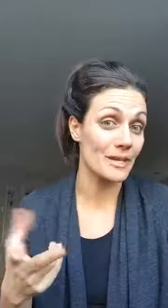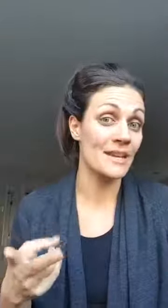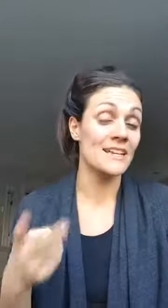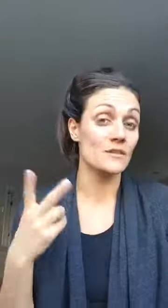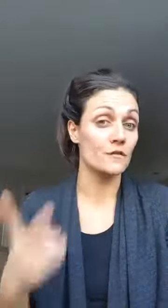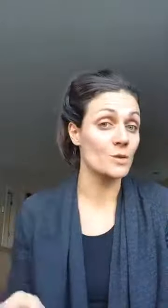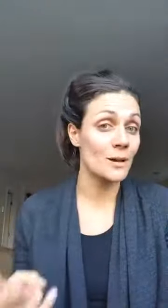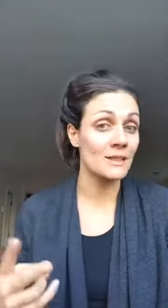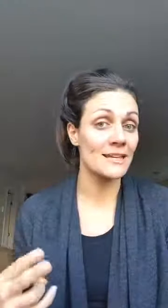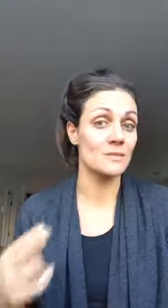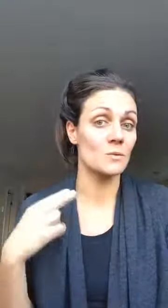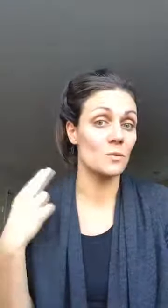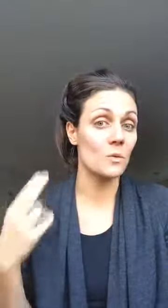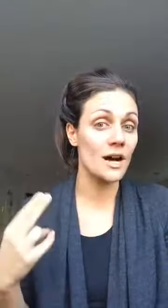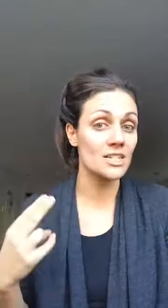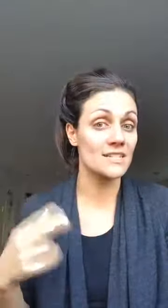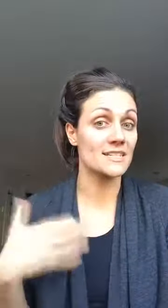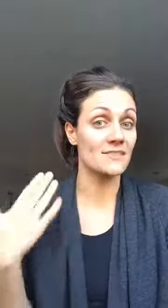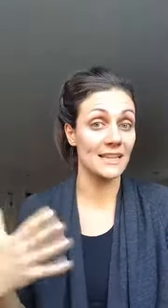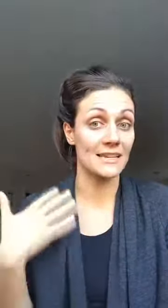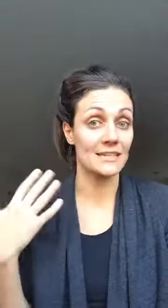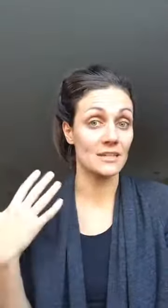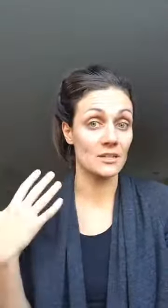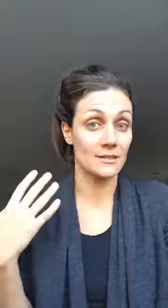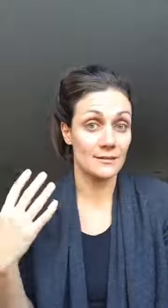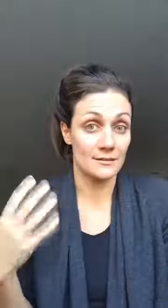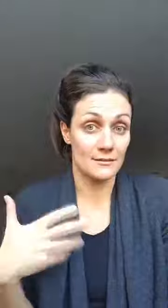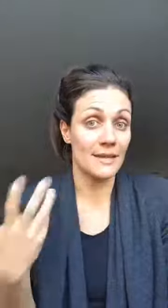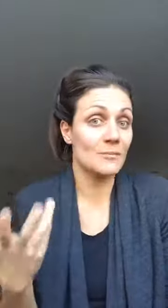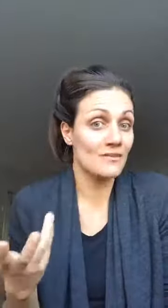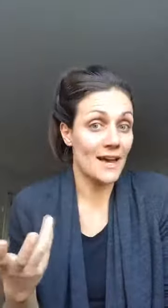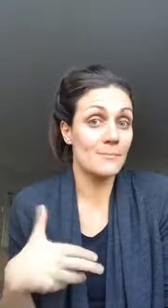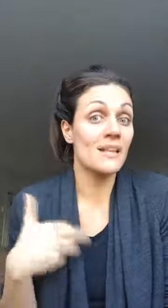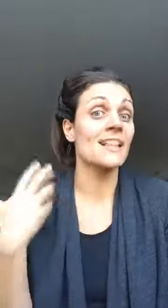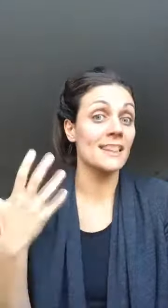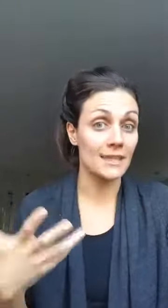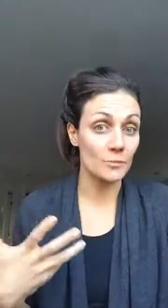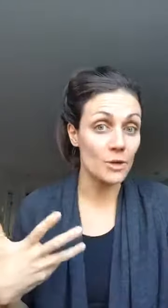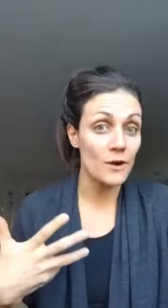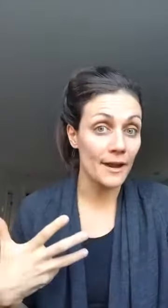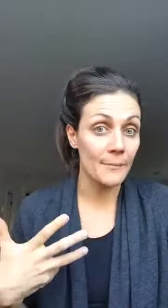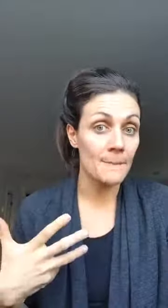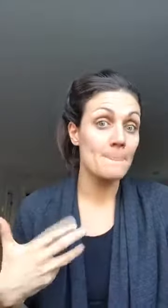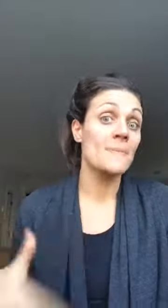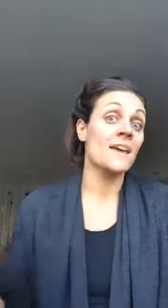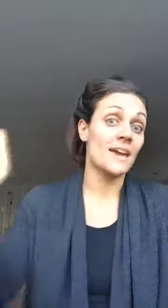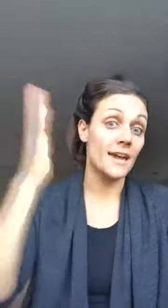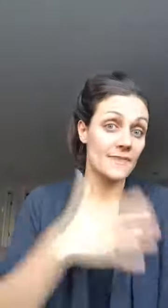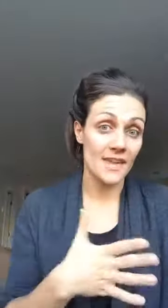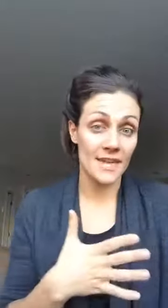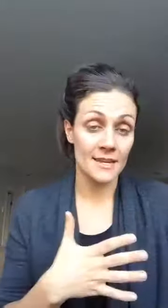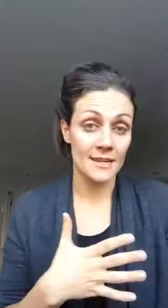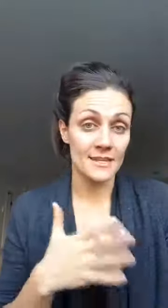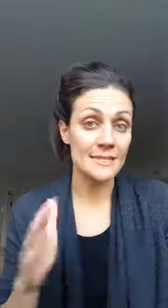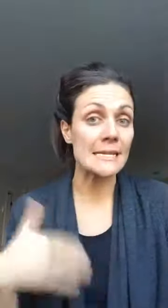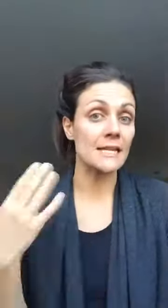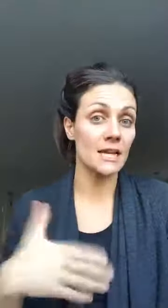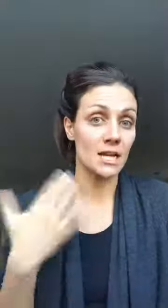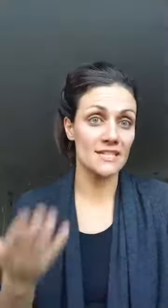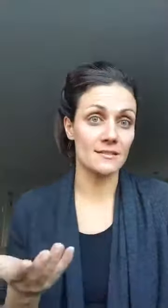it's a free web class that people watch to see if they like like my vibe like the program and then it's selling constantly